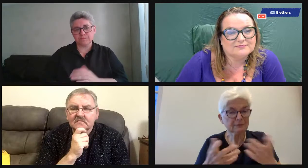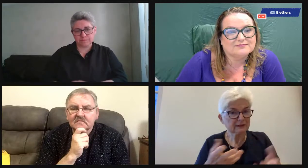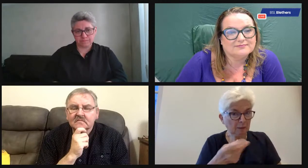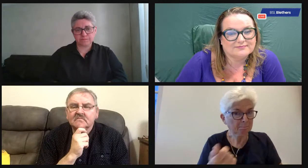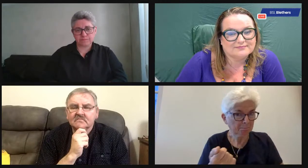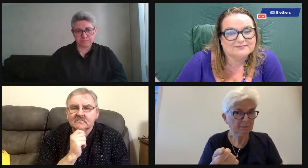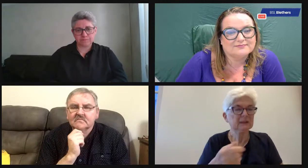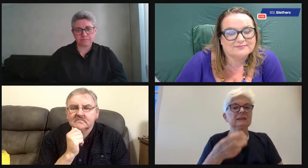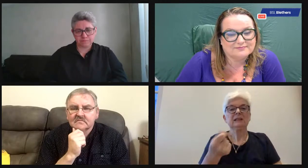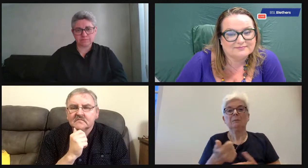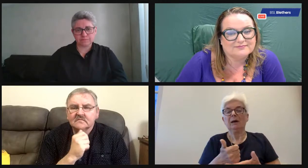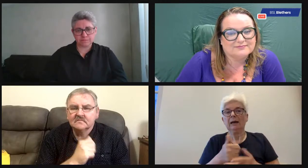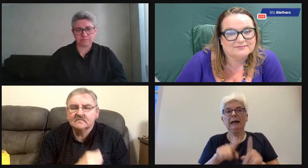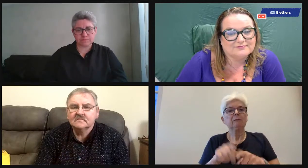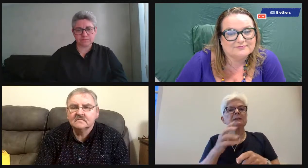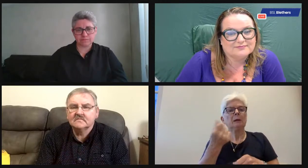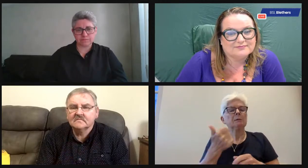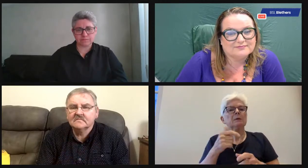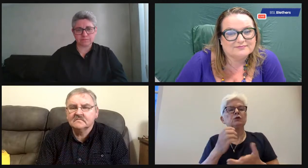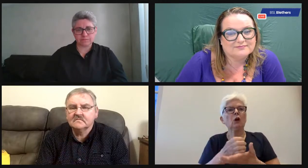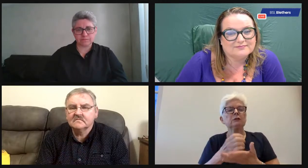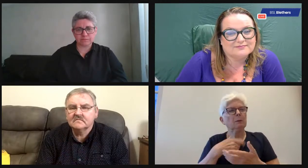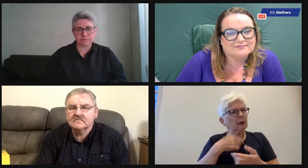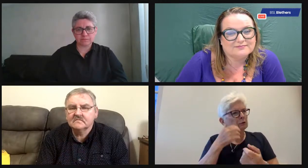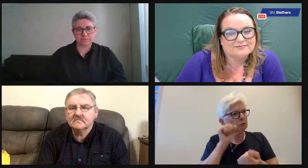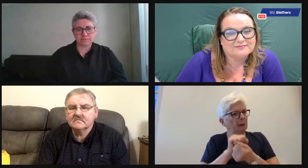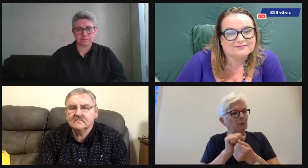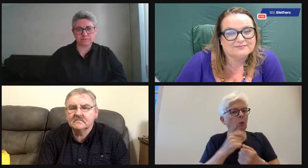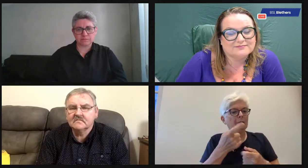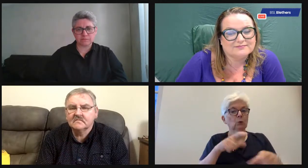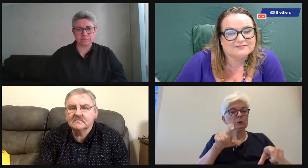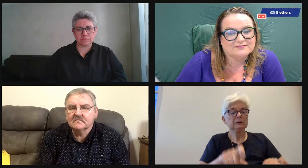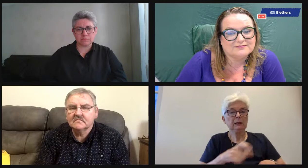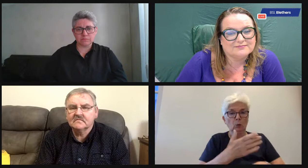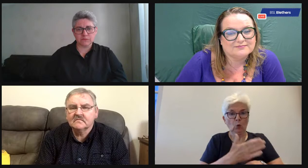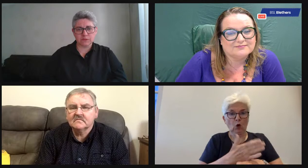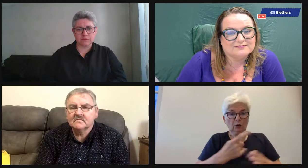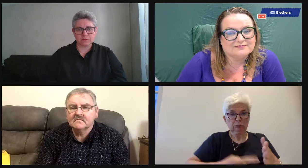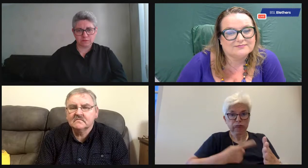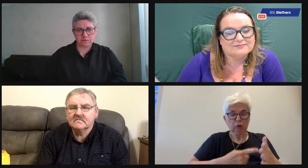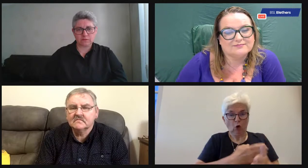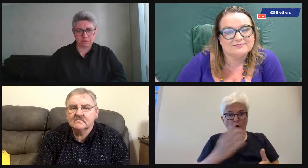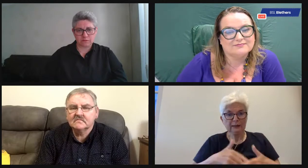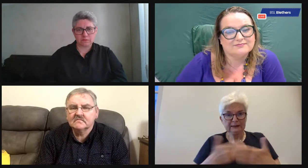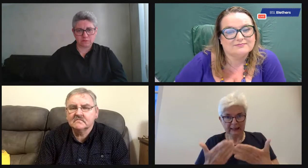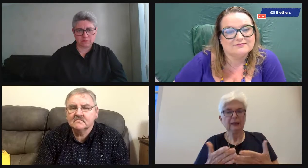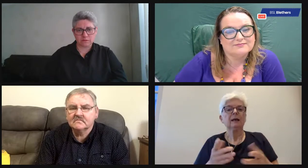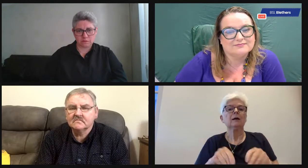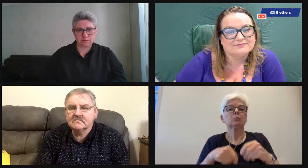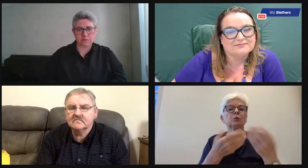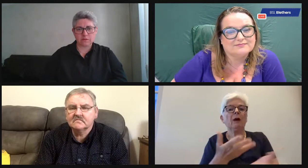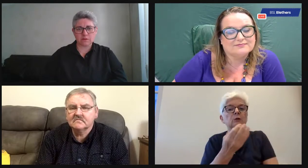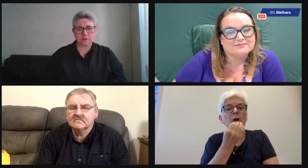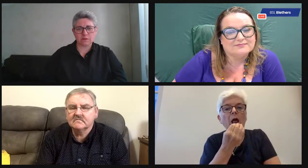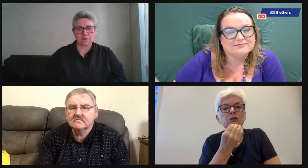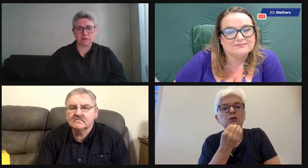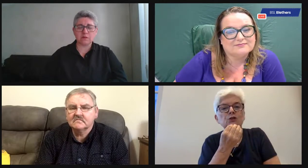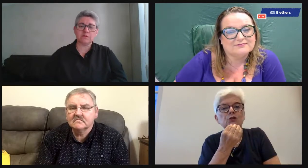Sometimes you'll be paid for travel expenses. So some charities, I think, will do that, some won't. Some,